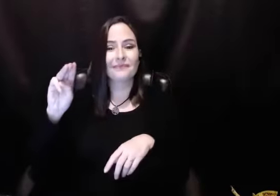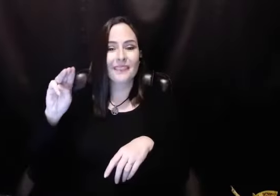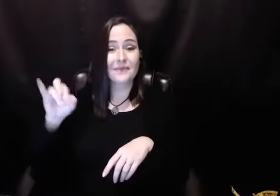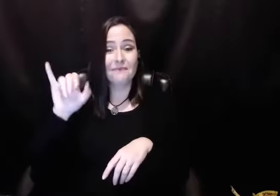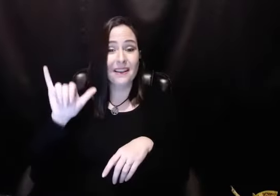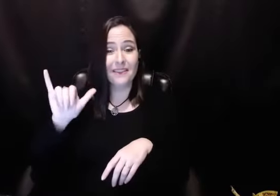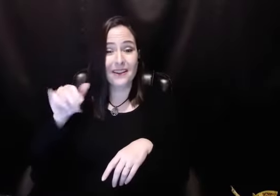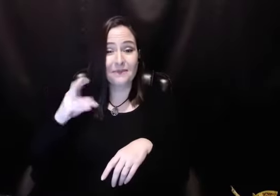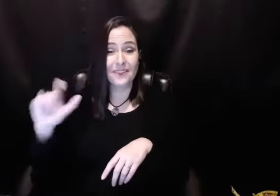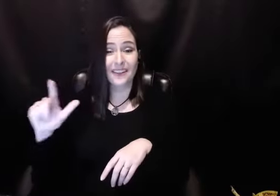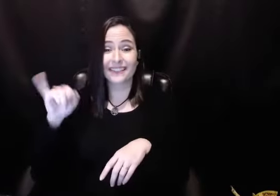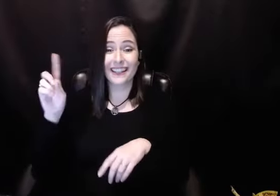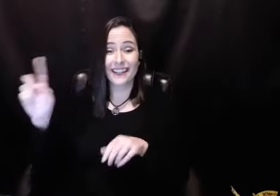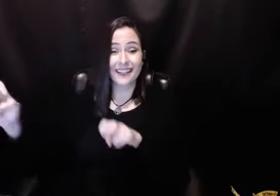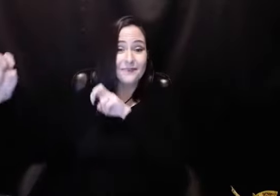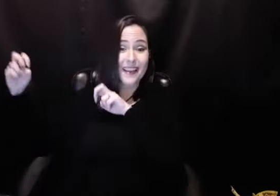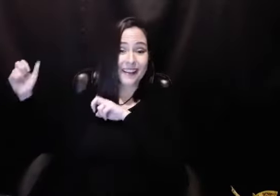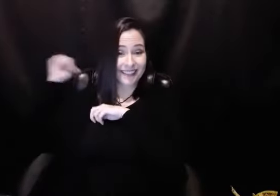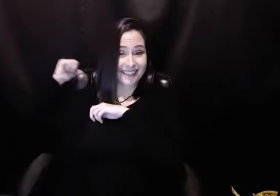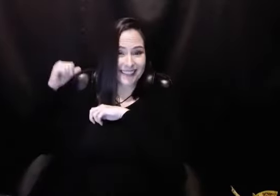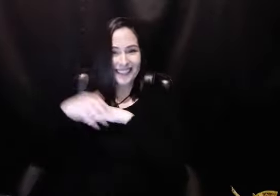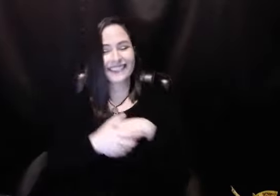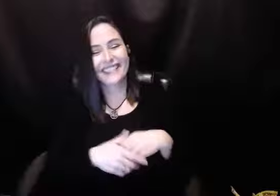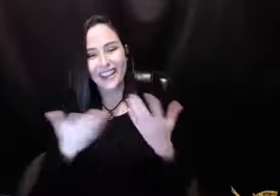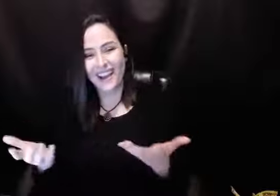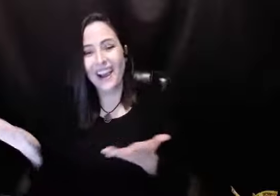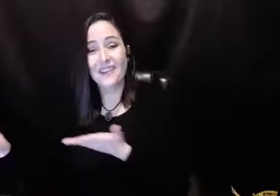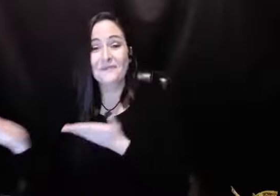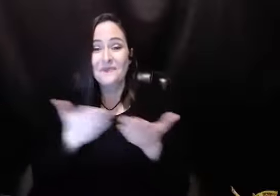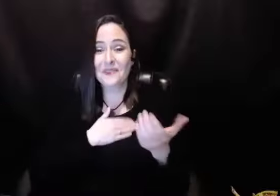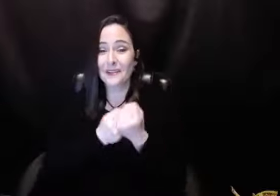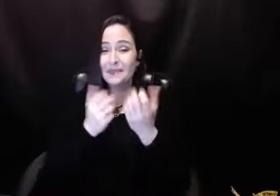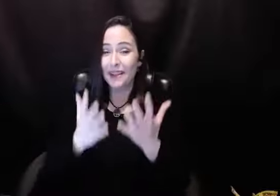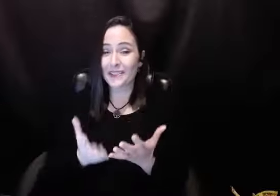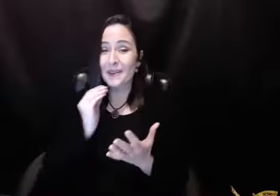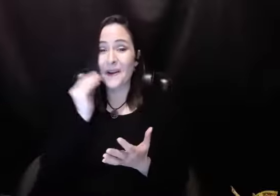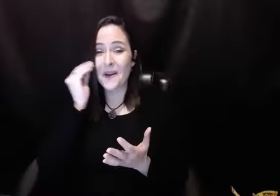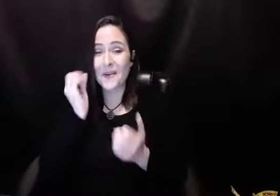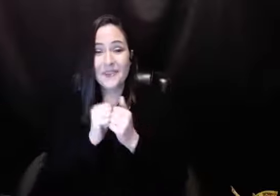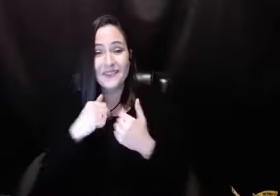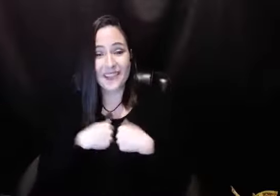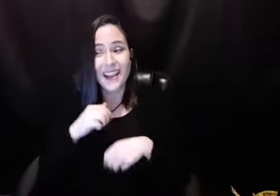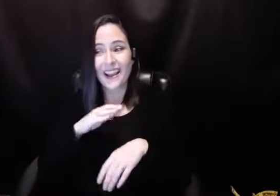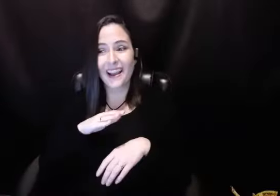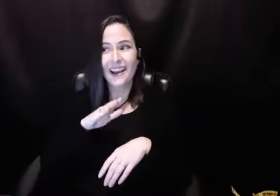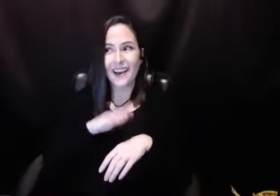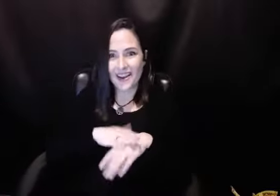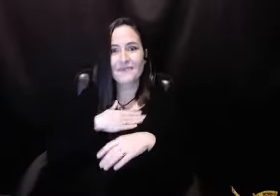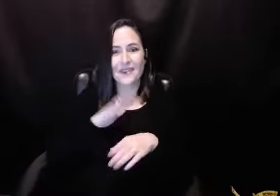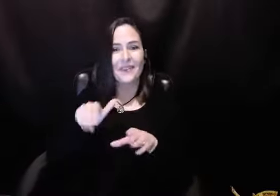driver's seat. And there's my wife in the passenger seat. And there's Mary Pearl and JD in the back seat. She kind of brought my sponsor home